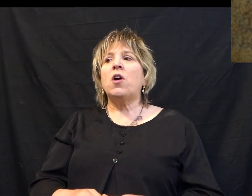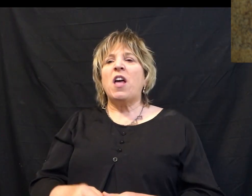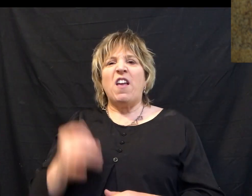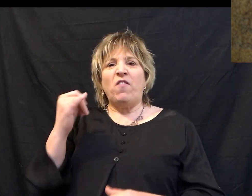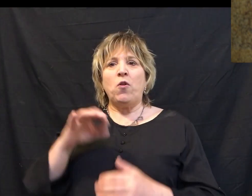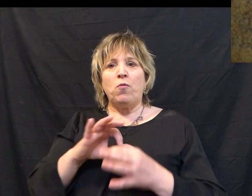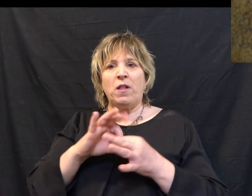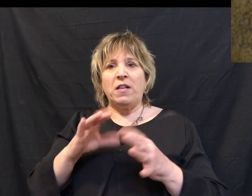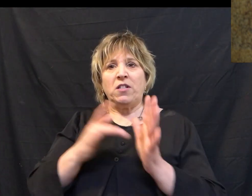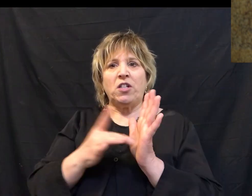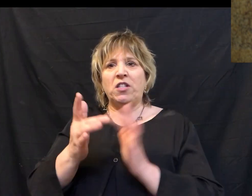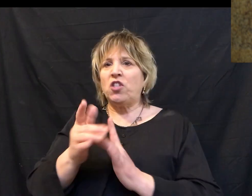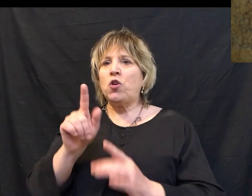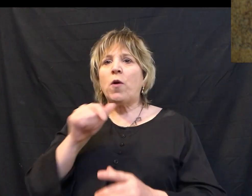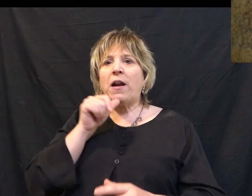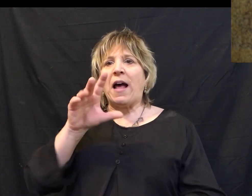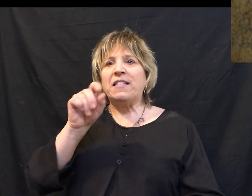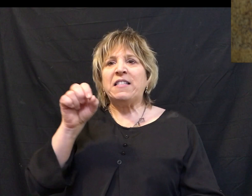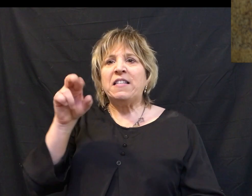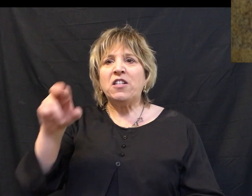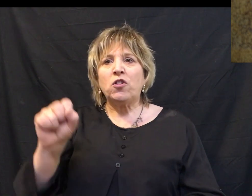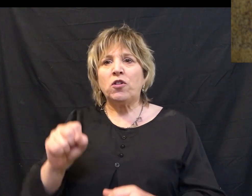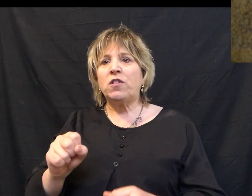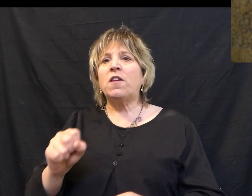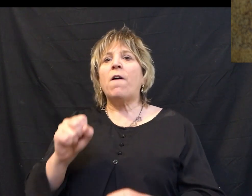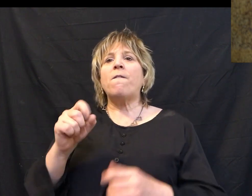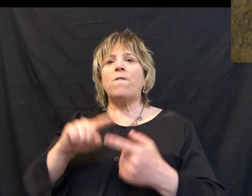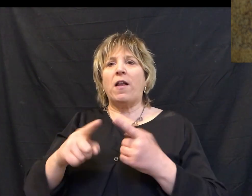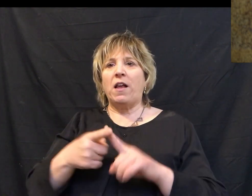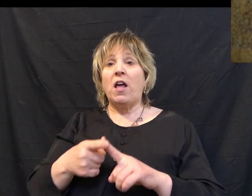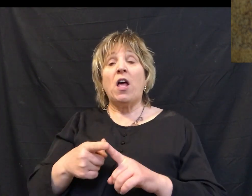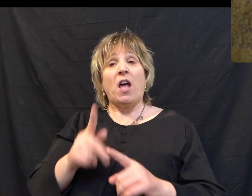Caesar's friend. anyone who makes himself a king